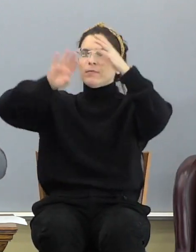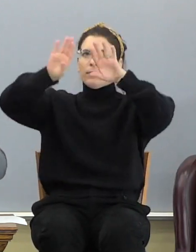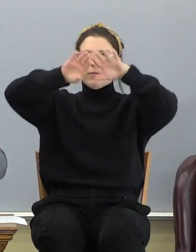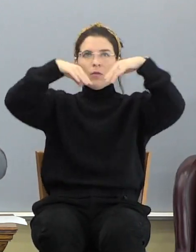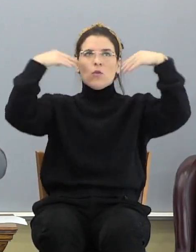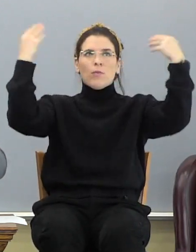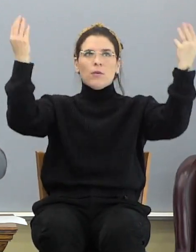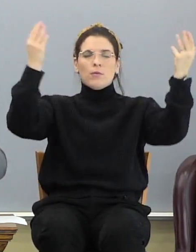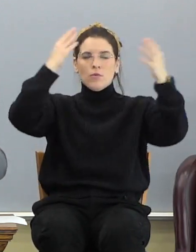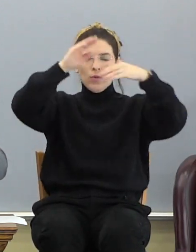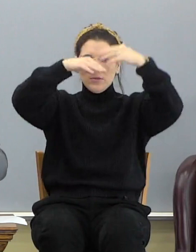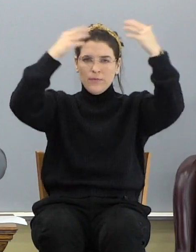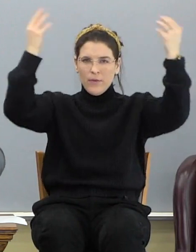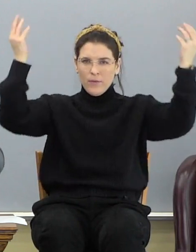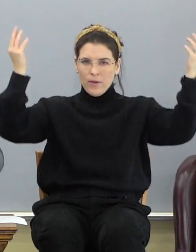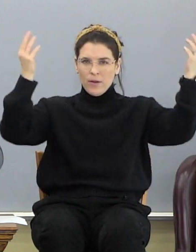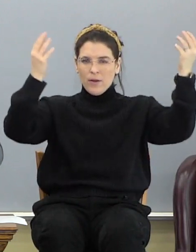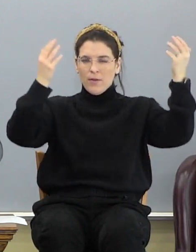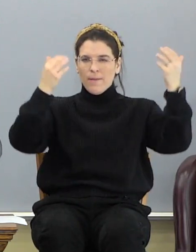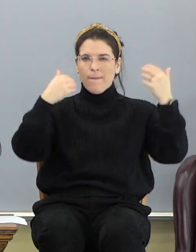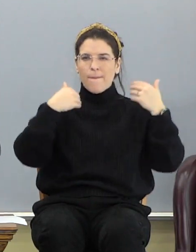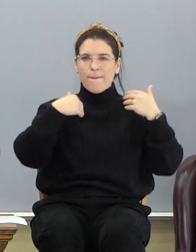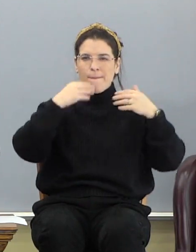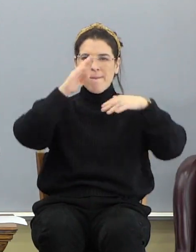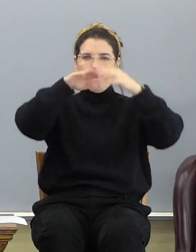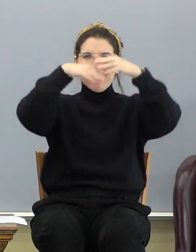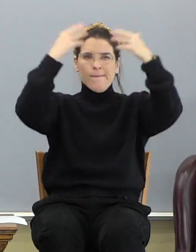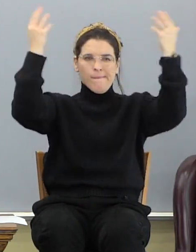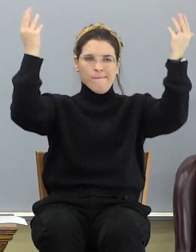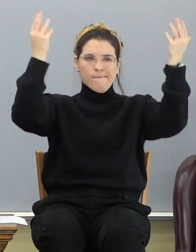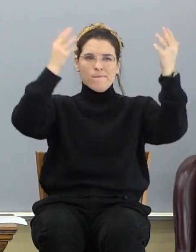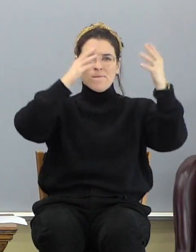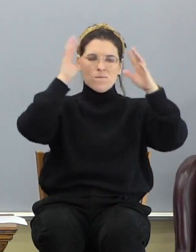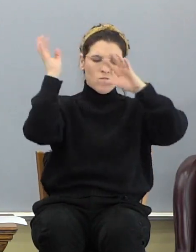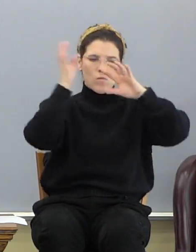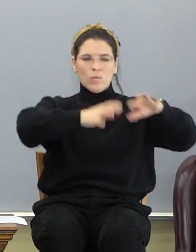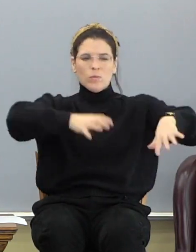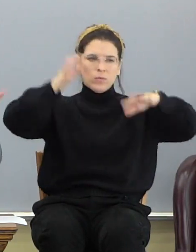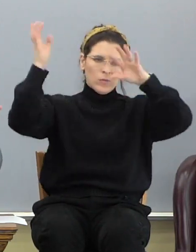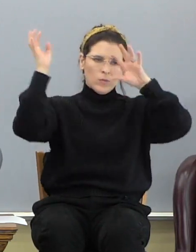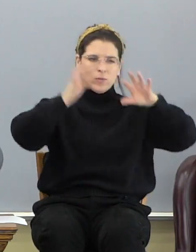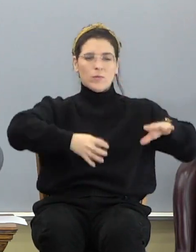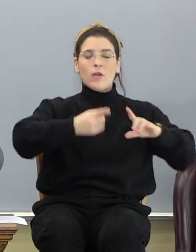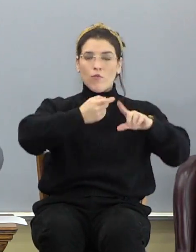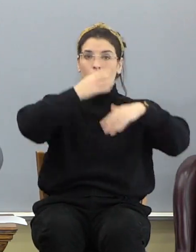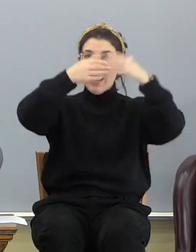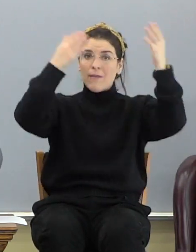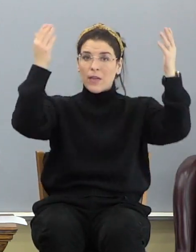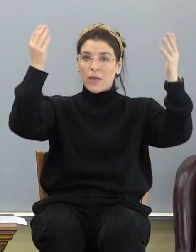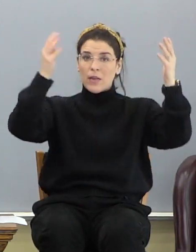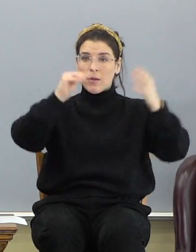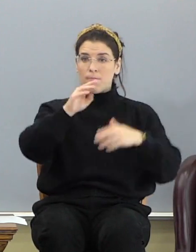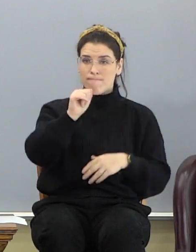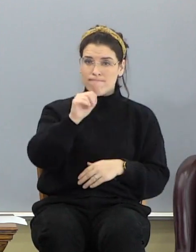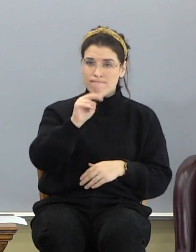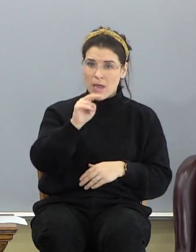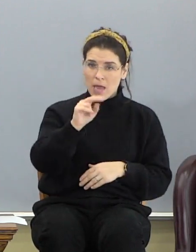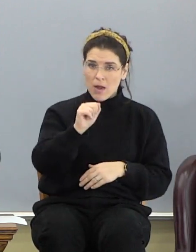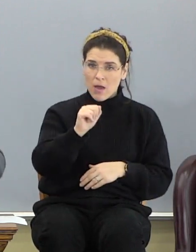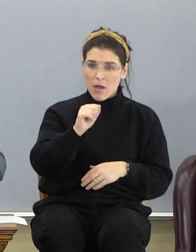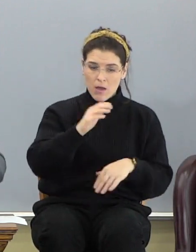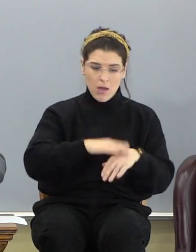the doors of heaven, and had opened the doors of heaven and rained down from heaven manna